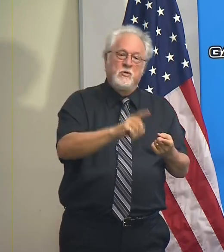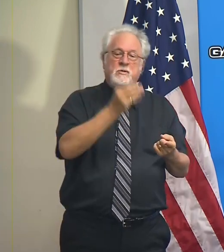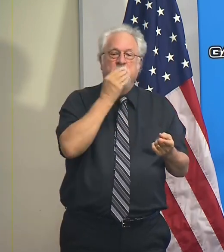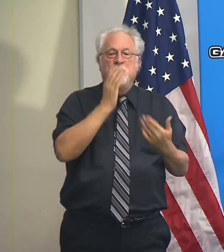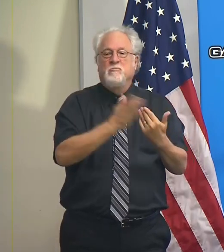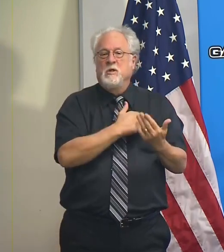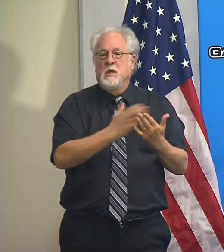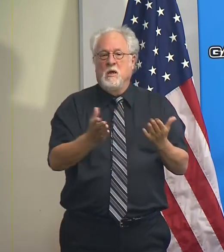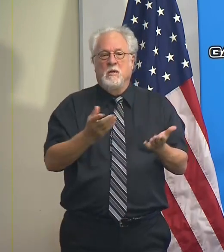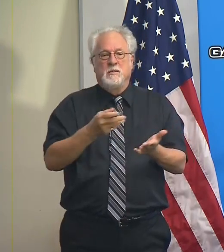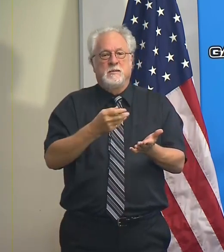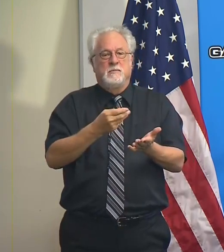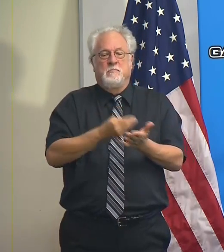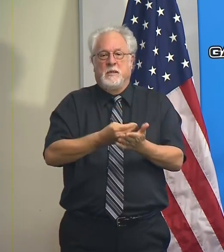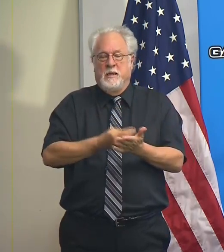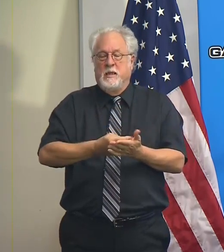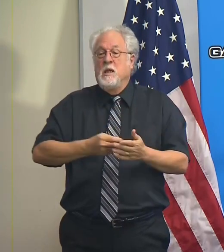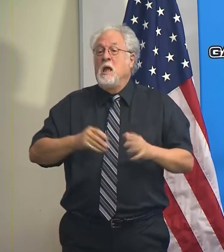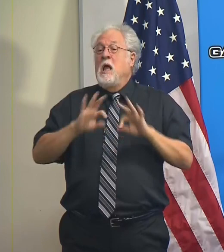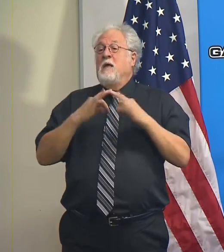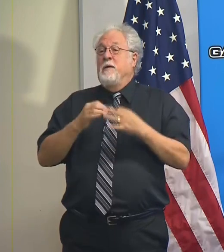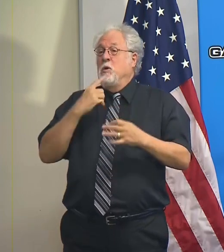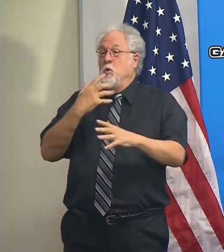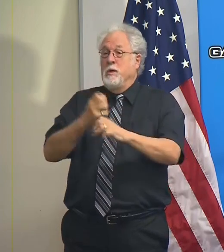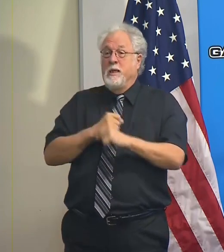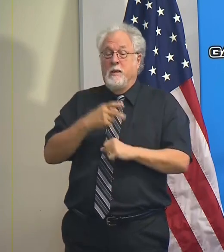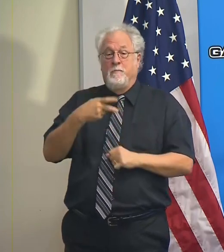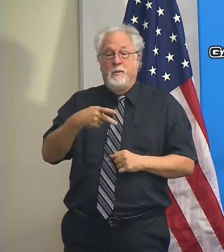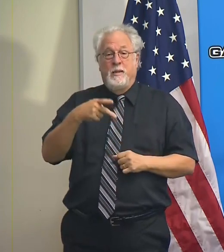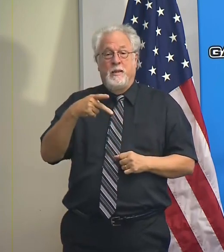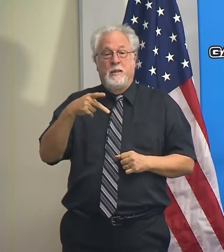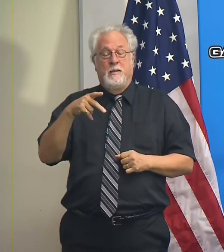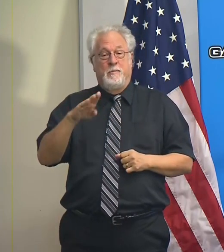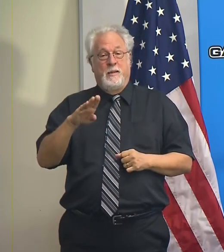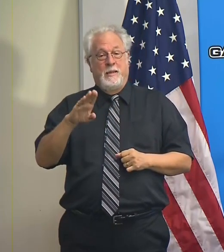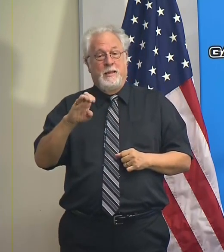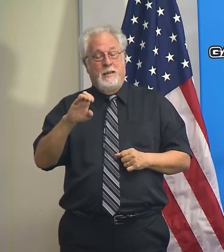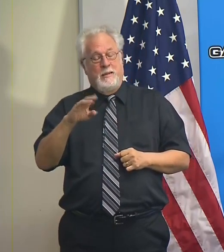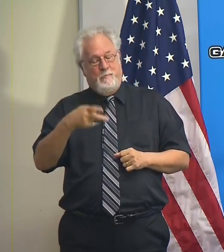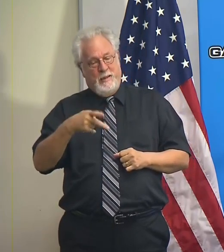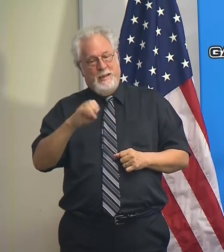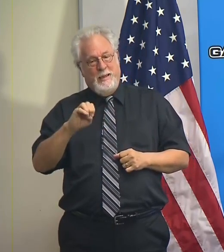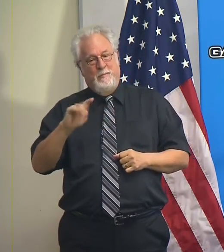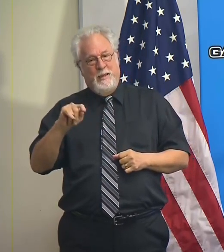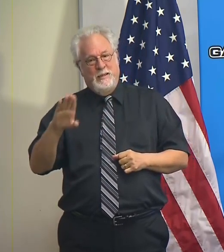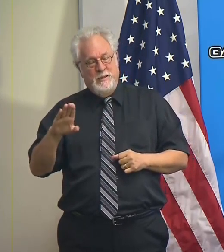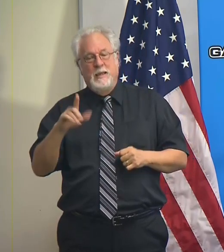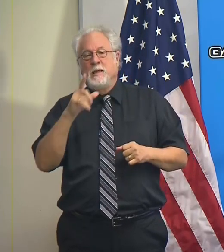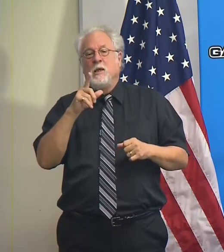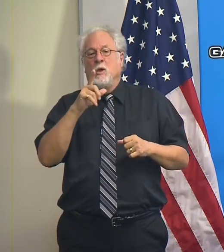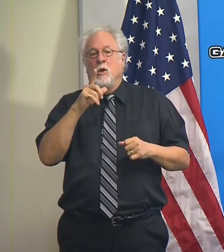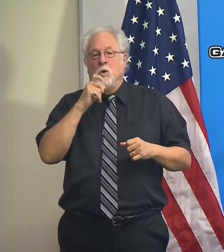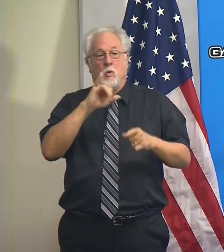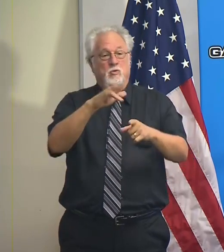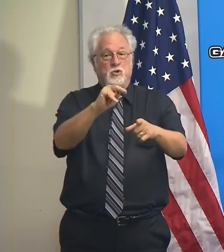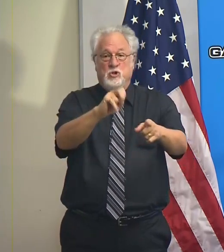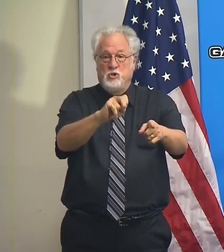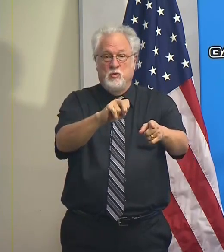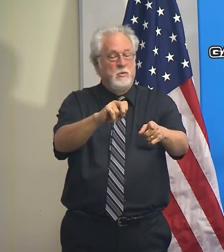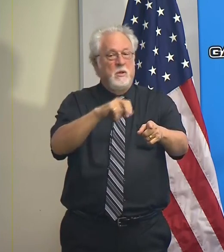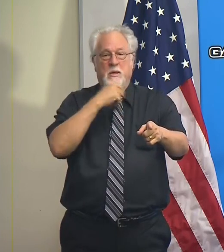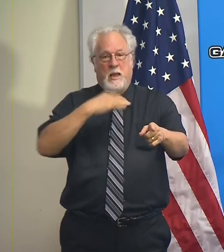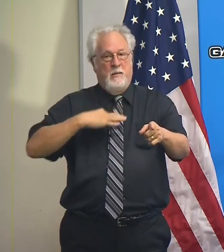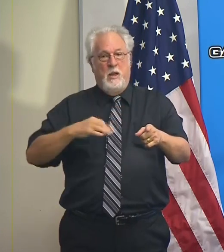of income. Families who received PEBT during the May-June application period are not eligible.